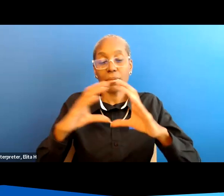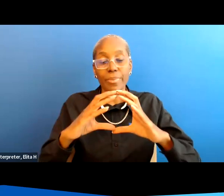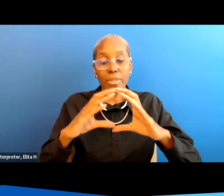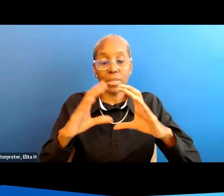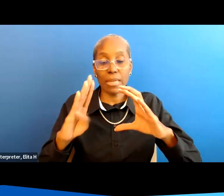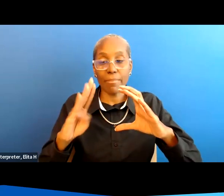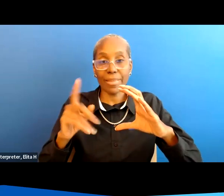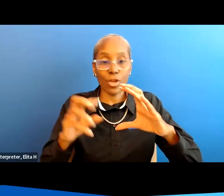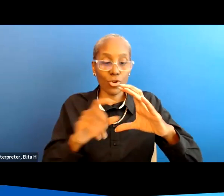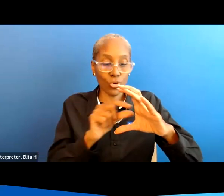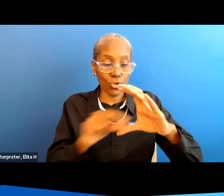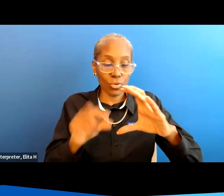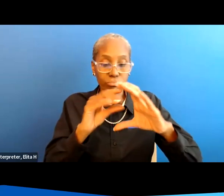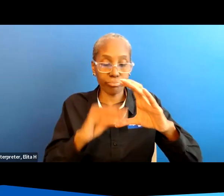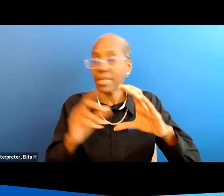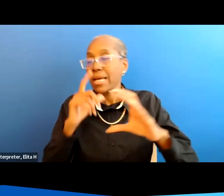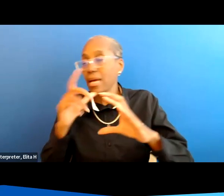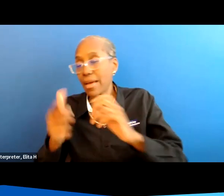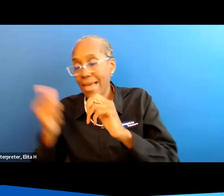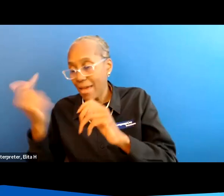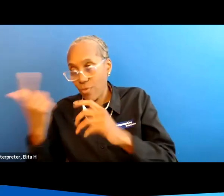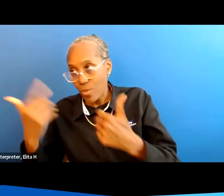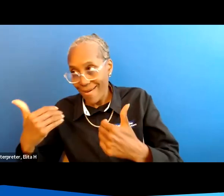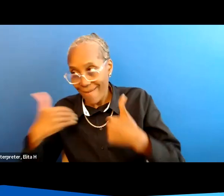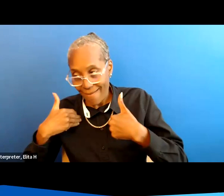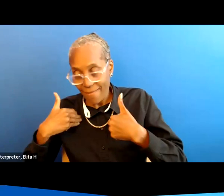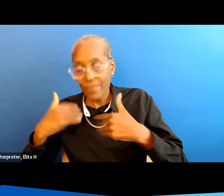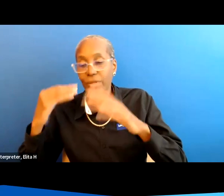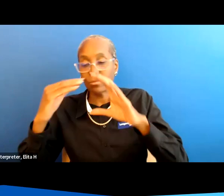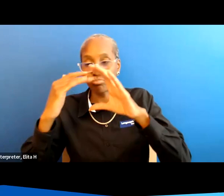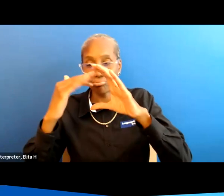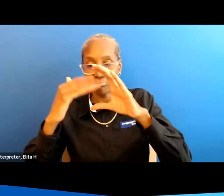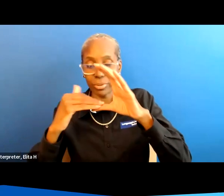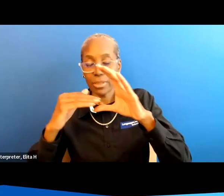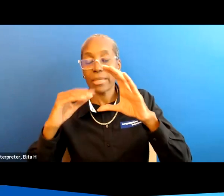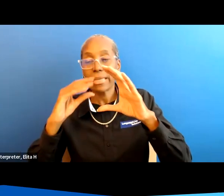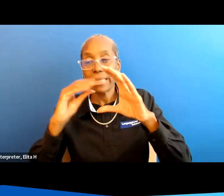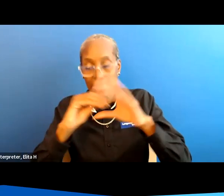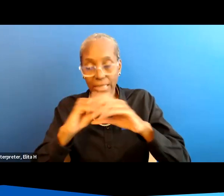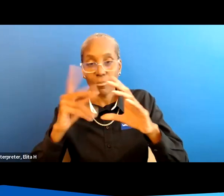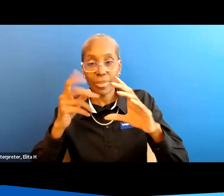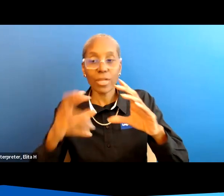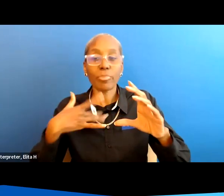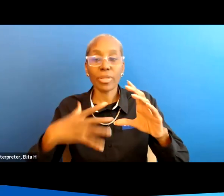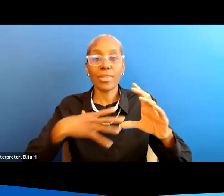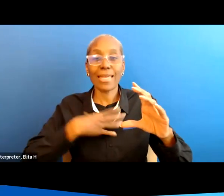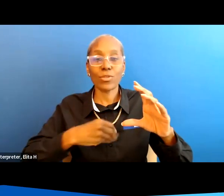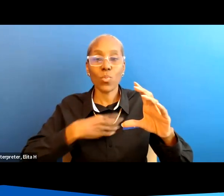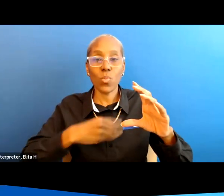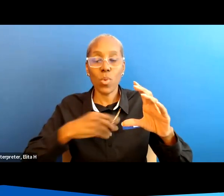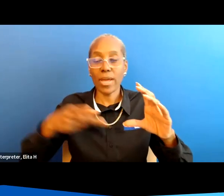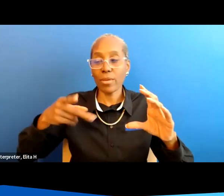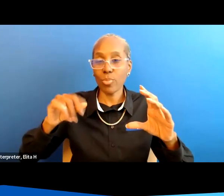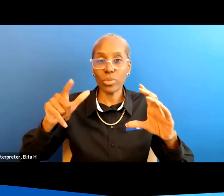sediment but you don't see it number one because we're uh toileting usually into white porcelain and sediment is